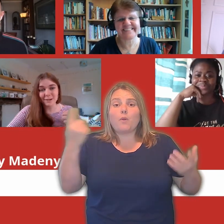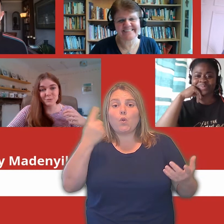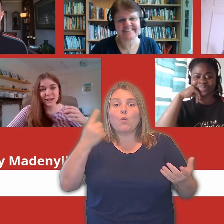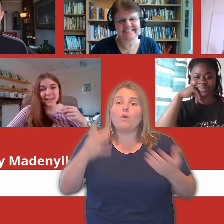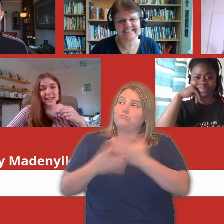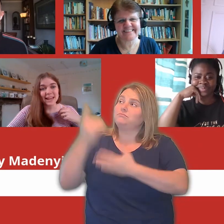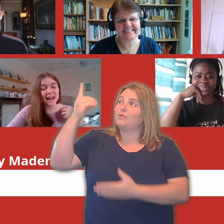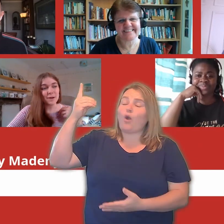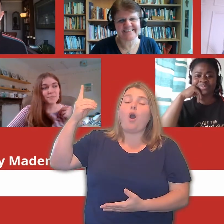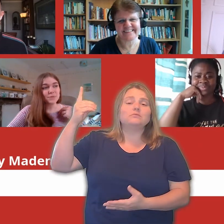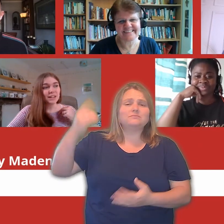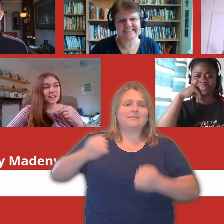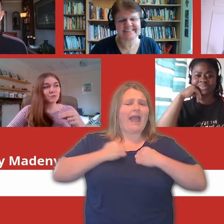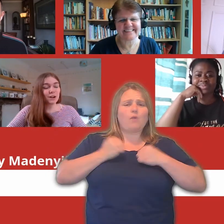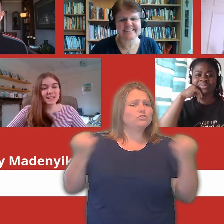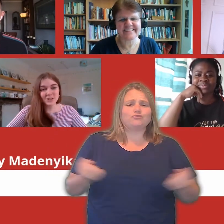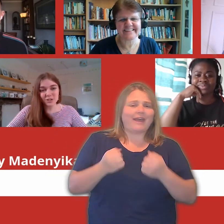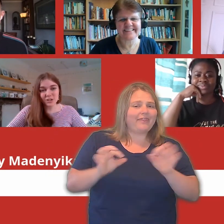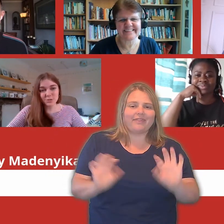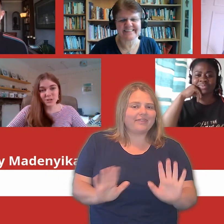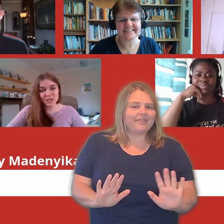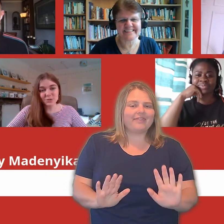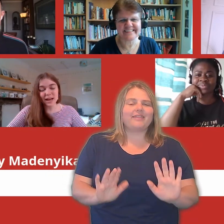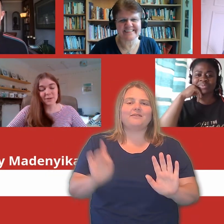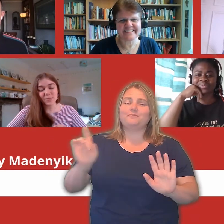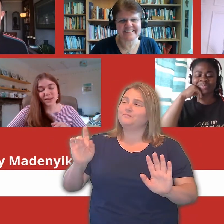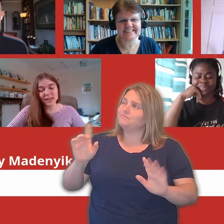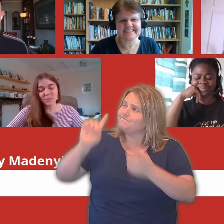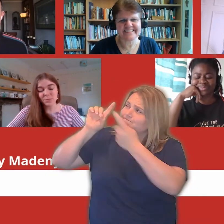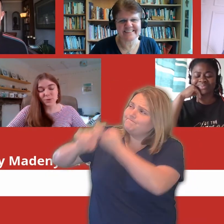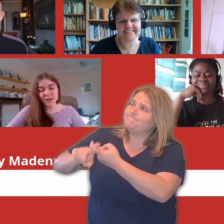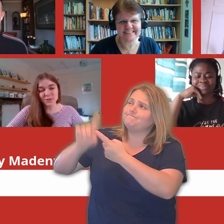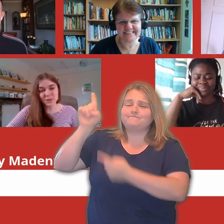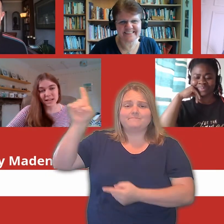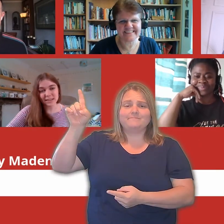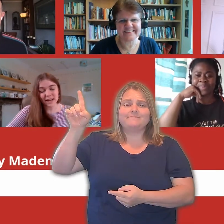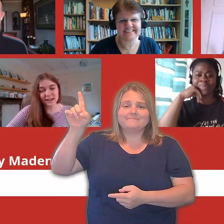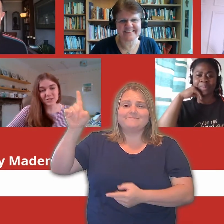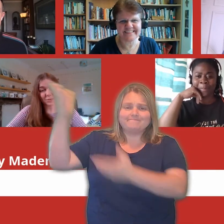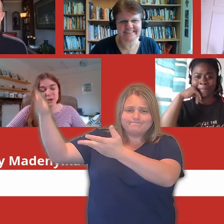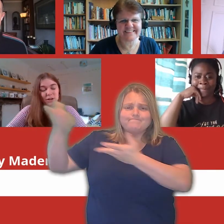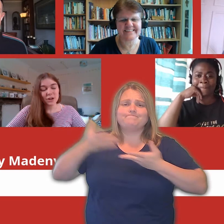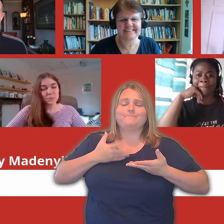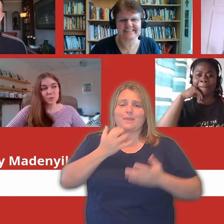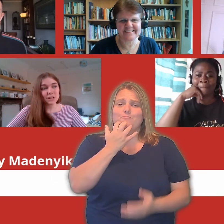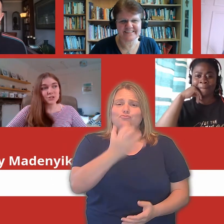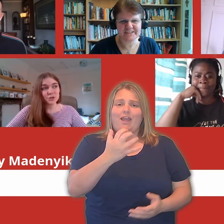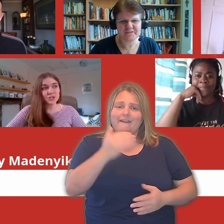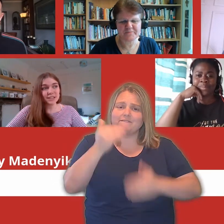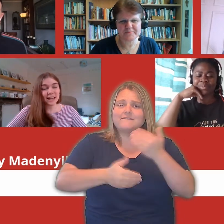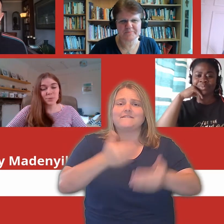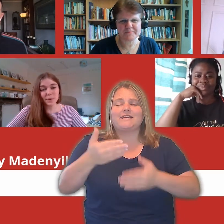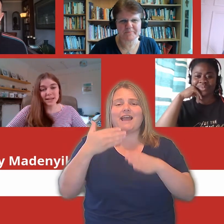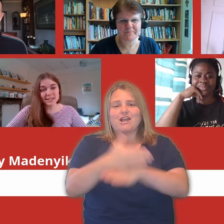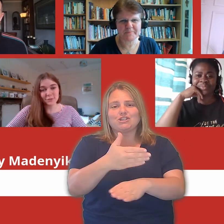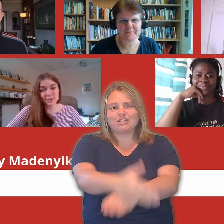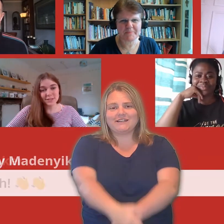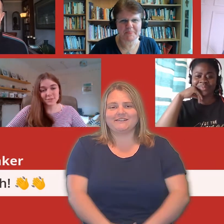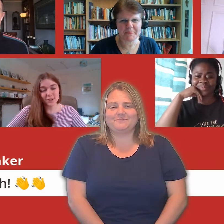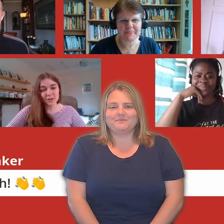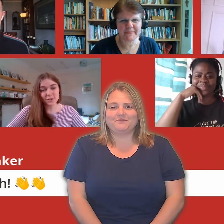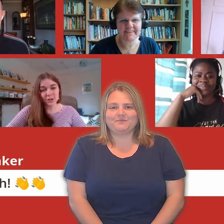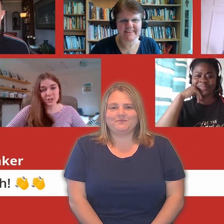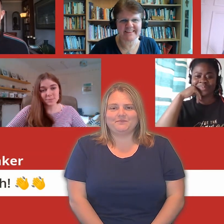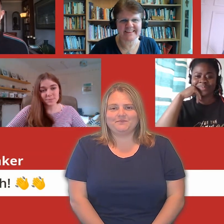strength. How do we rest on God as we do that and be brave as we take that action? But really trusting that it will make a